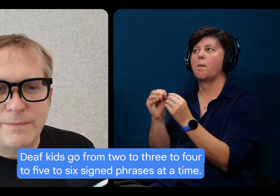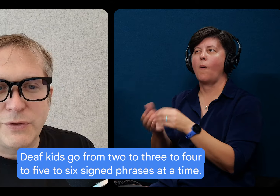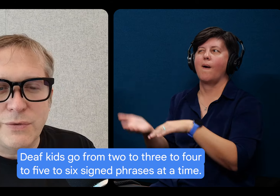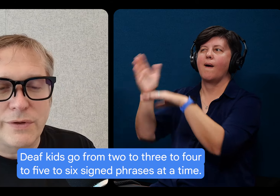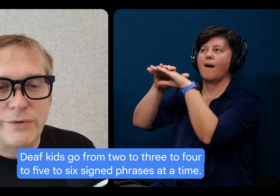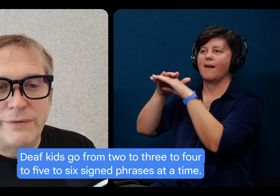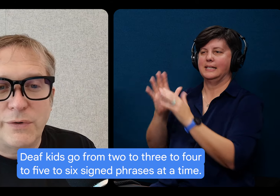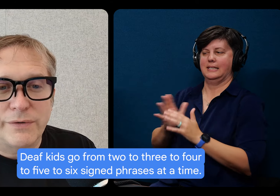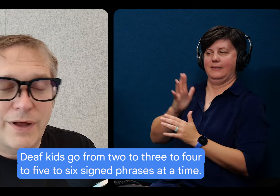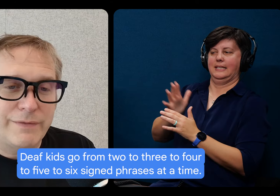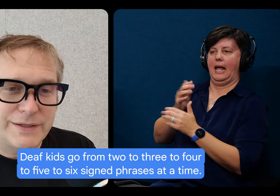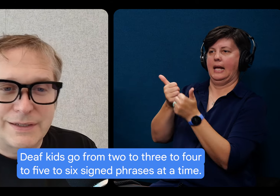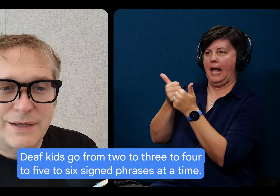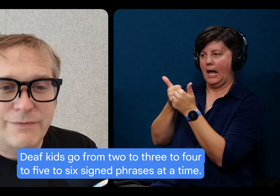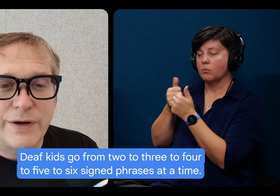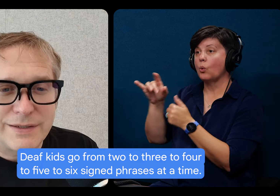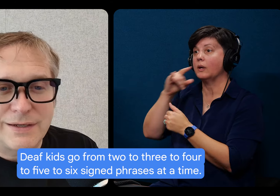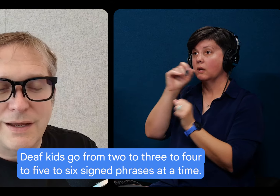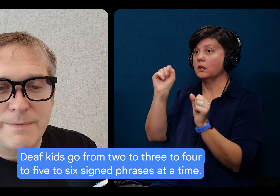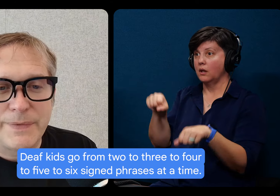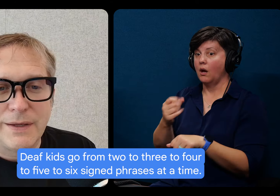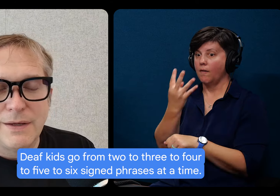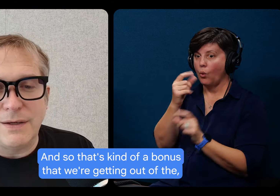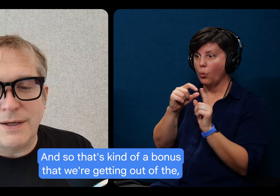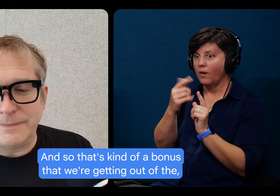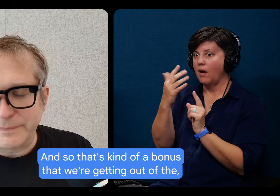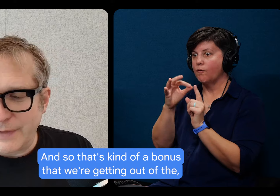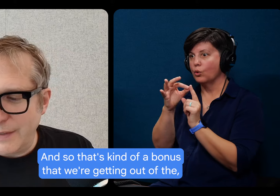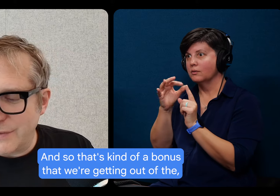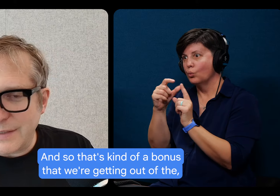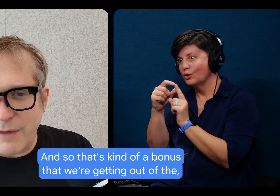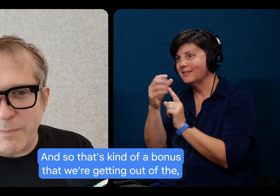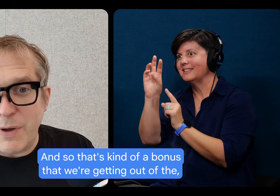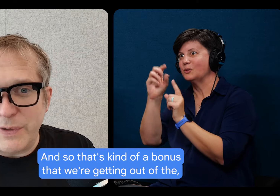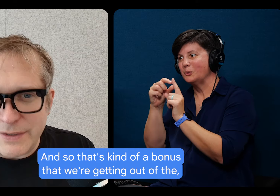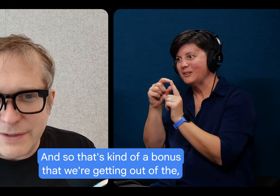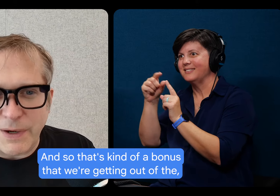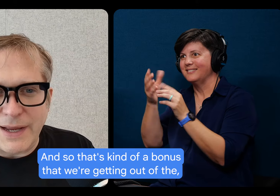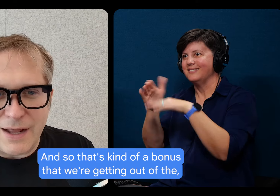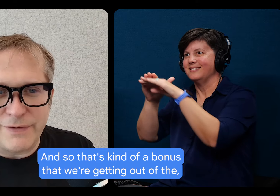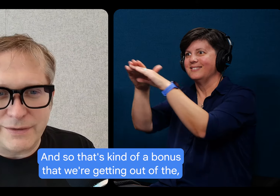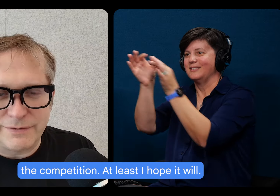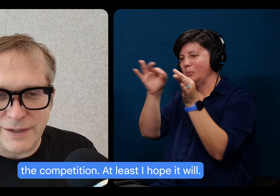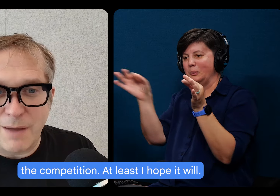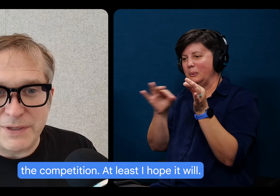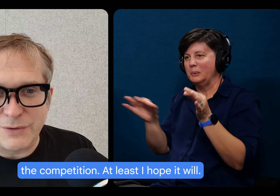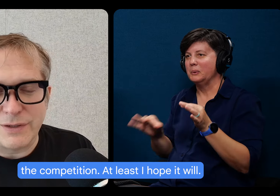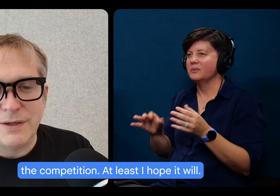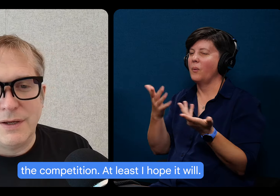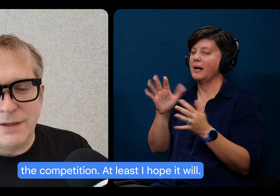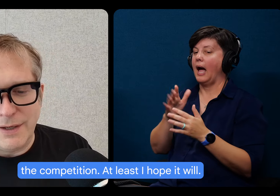from two to three to four to five to the six signed phrases at a time. Um, and so that's kind of a bonus that we're getting out of the, the